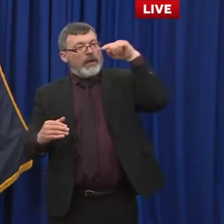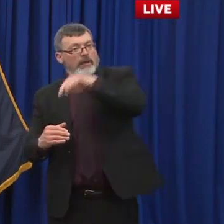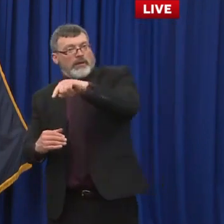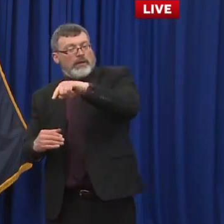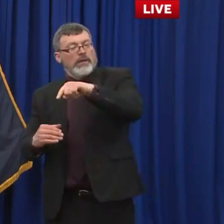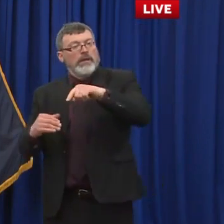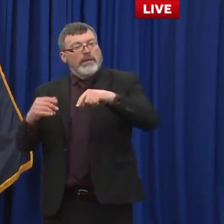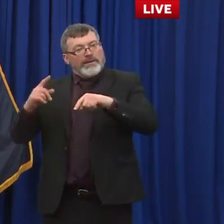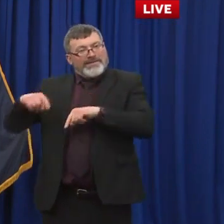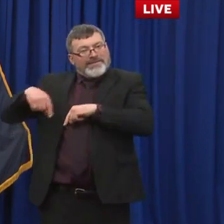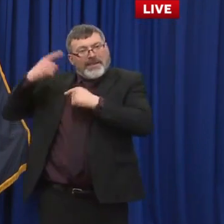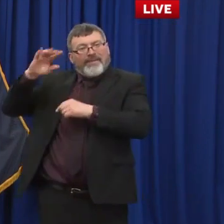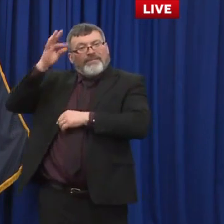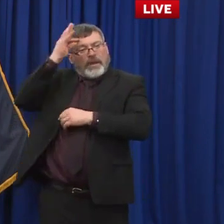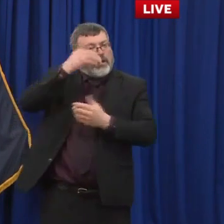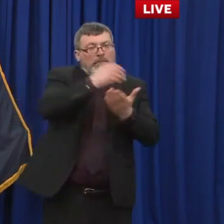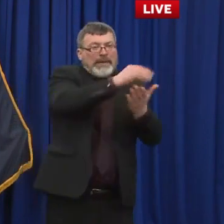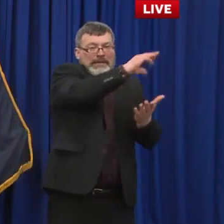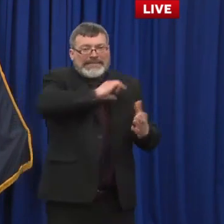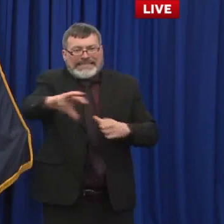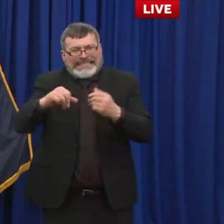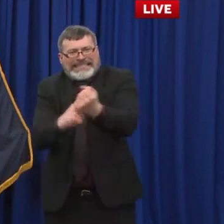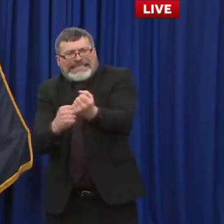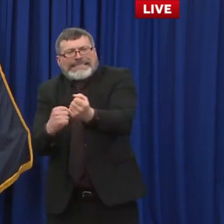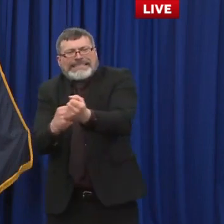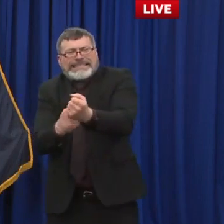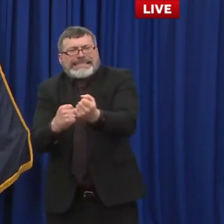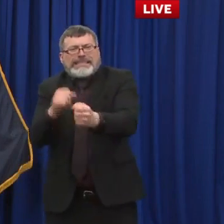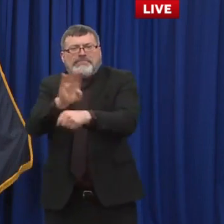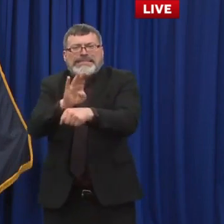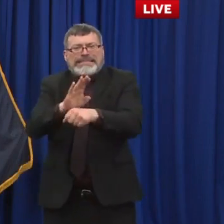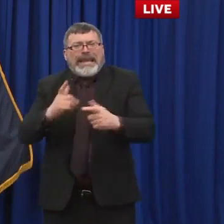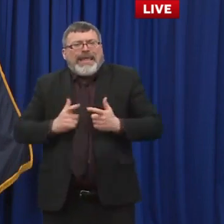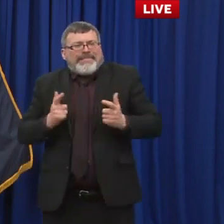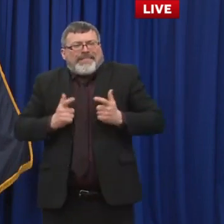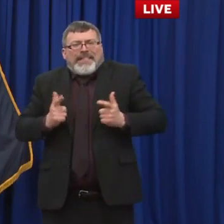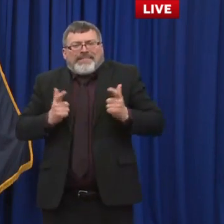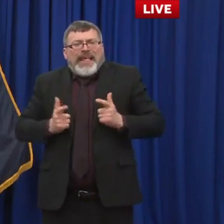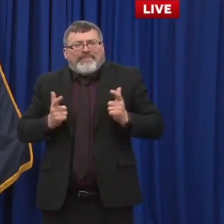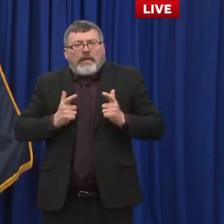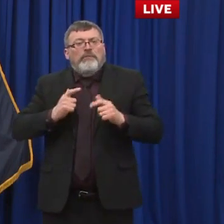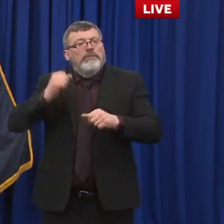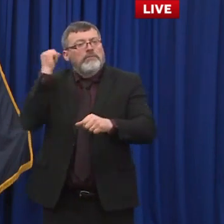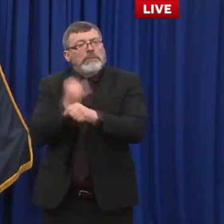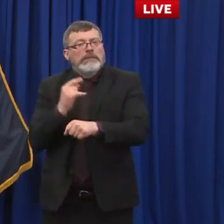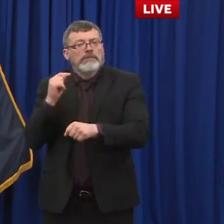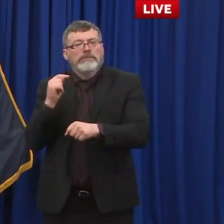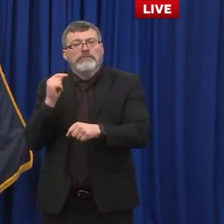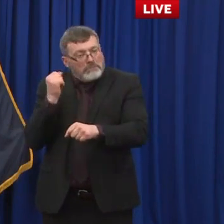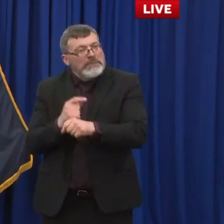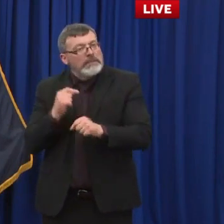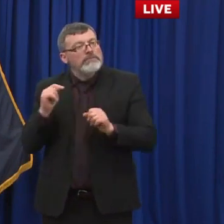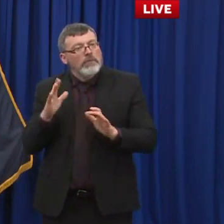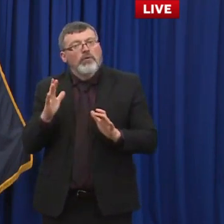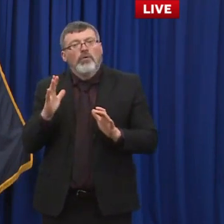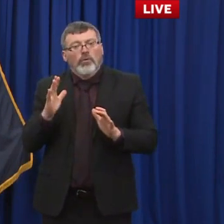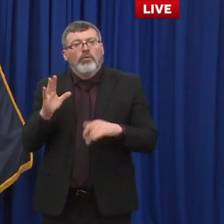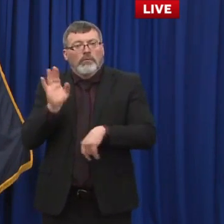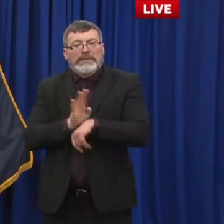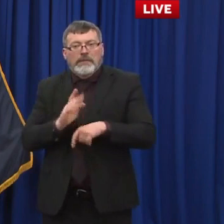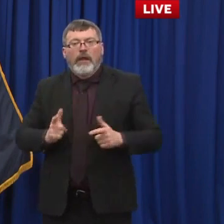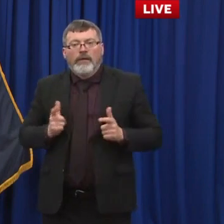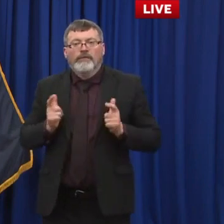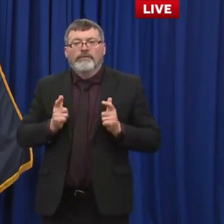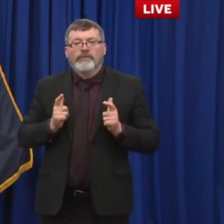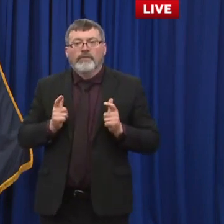to to be successful where they could be uh or as successful as they could be in such trying times the fact that less businesses closed in 2020